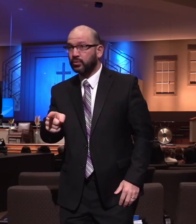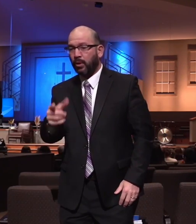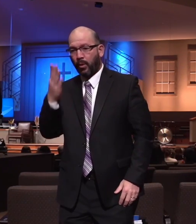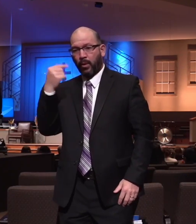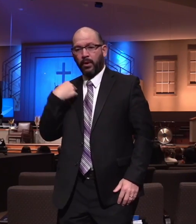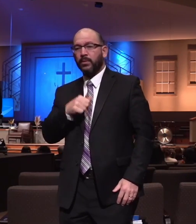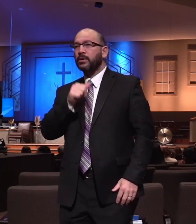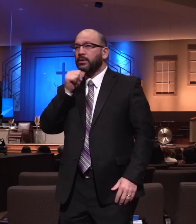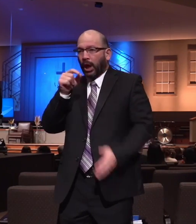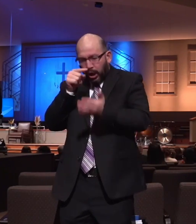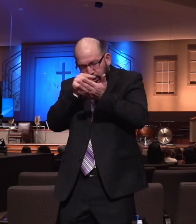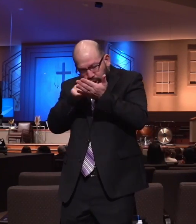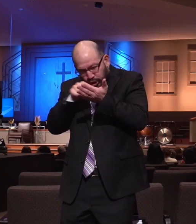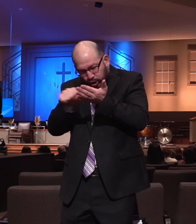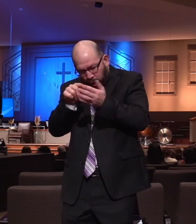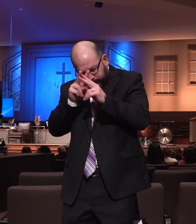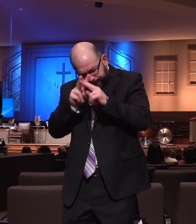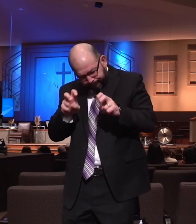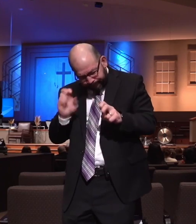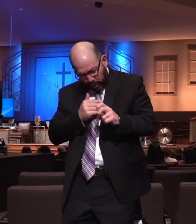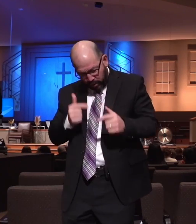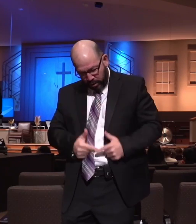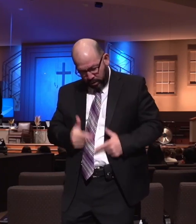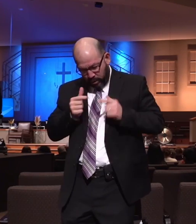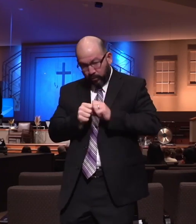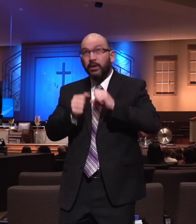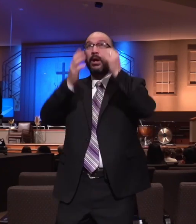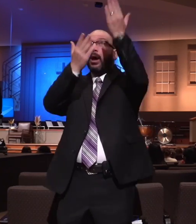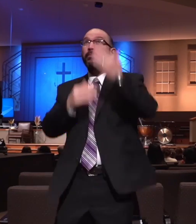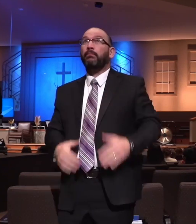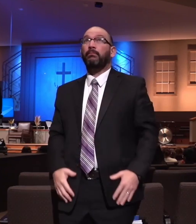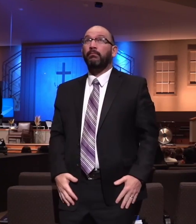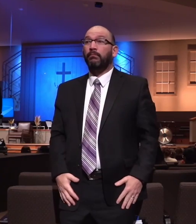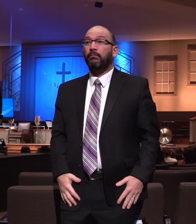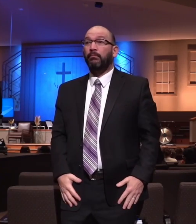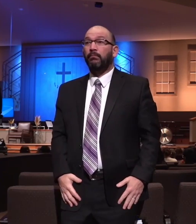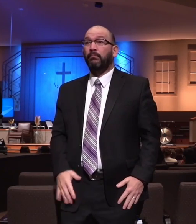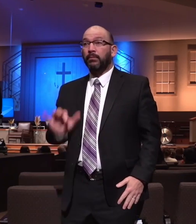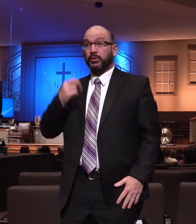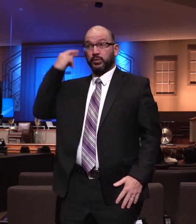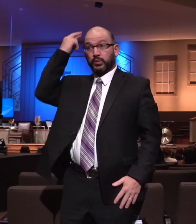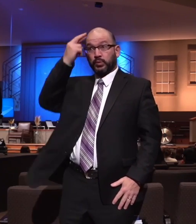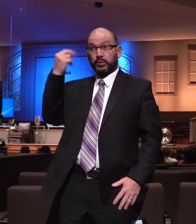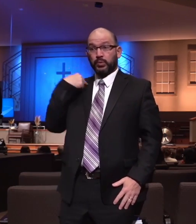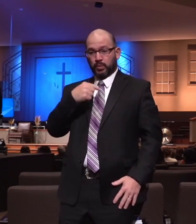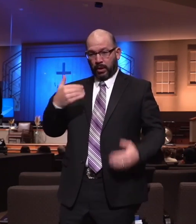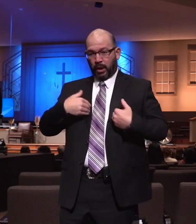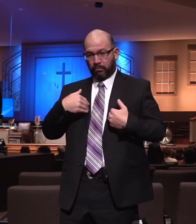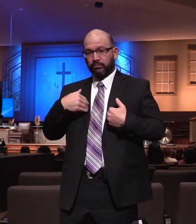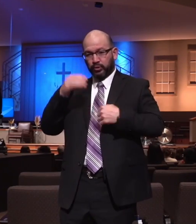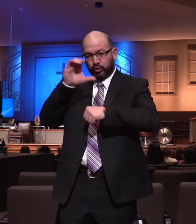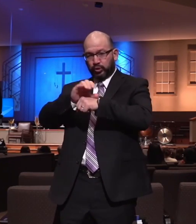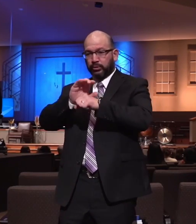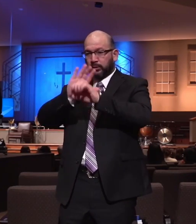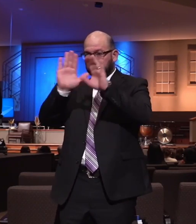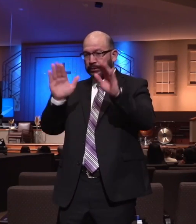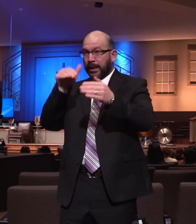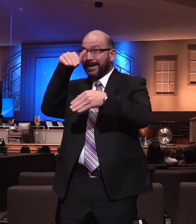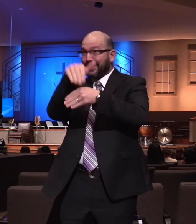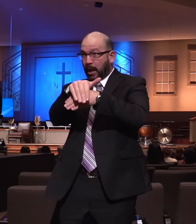are spiritually? This is why we have Sunday night church. This is why we have revival meetings, because the Bible is